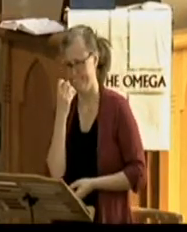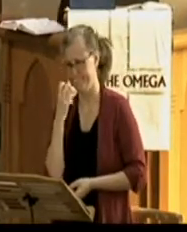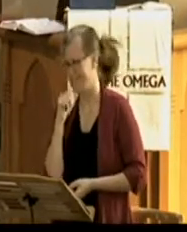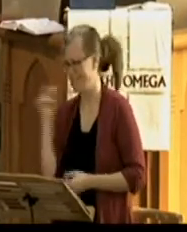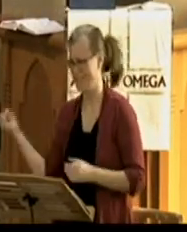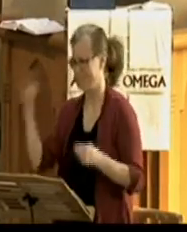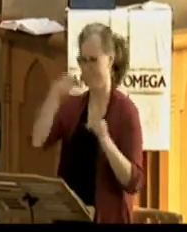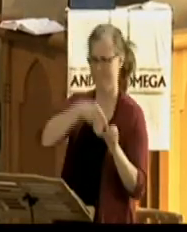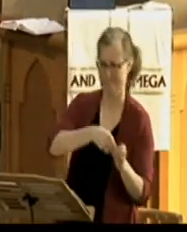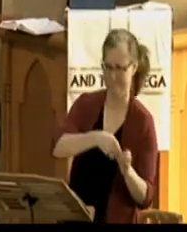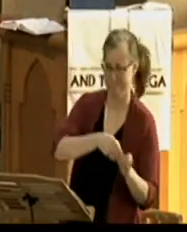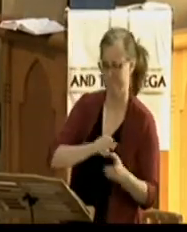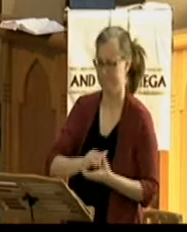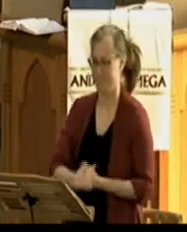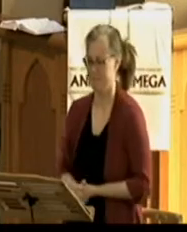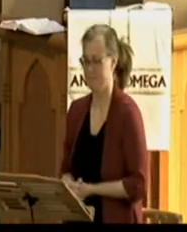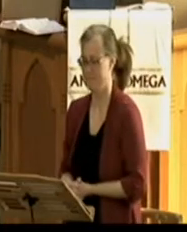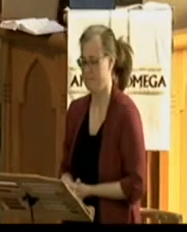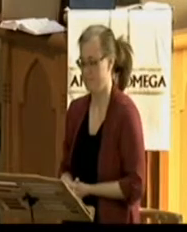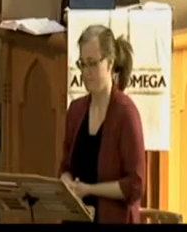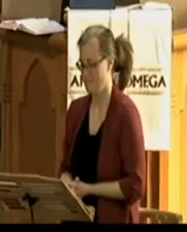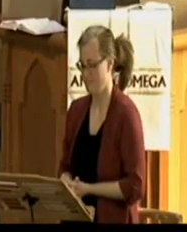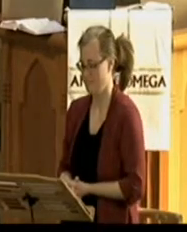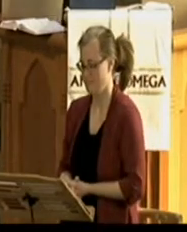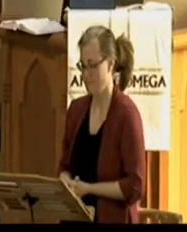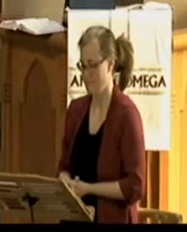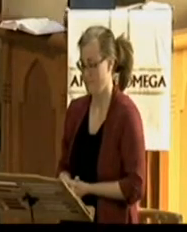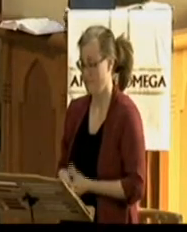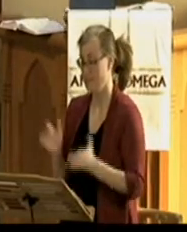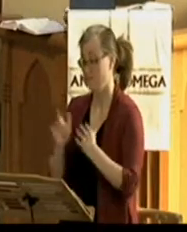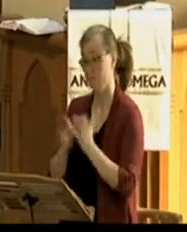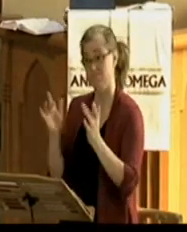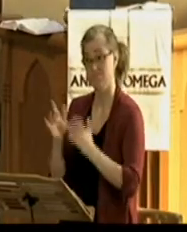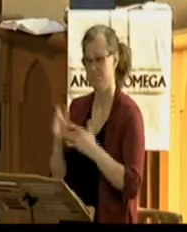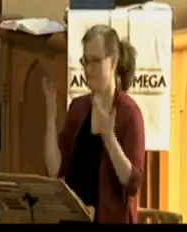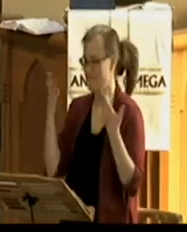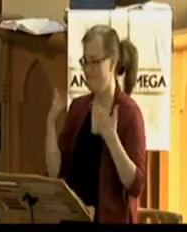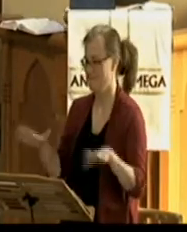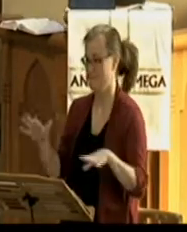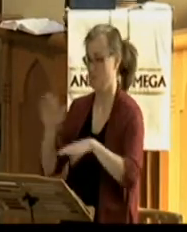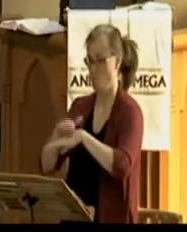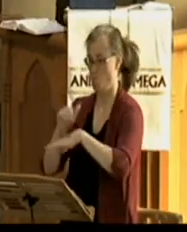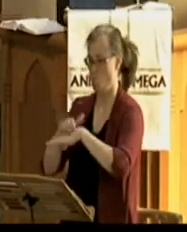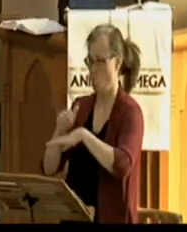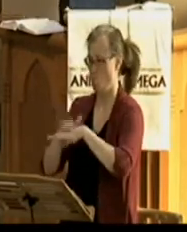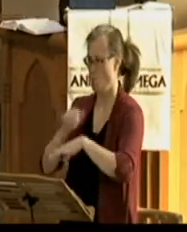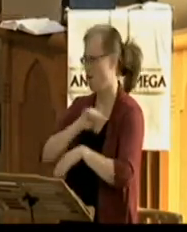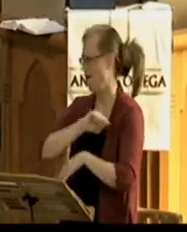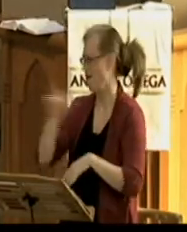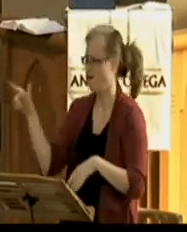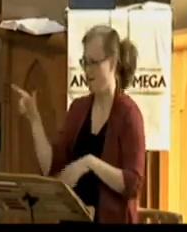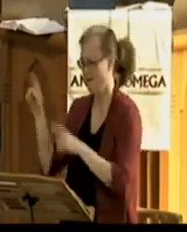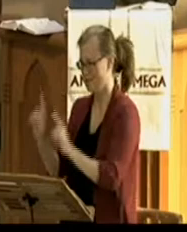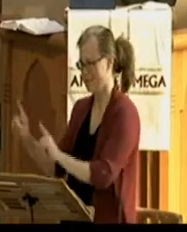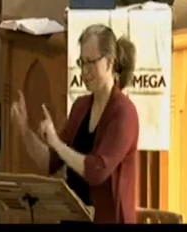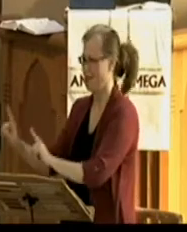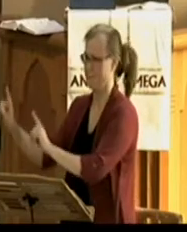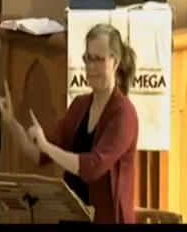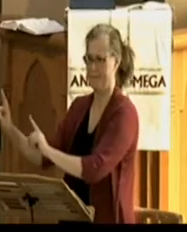Jesus had told the disciples over and over, this is what I'm going to do. I'll suffer and die, and the Son of Man will suffer and die and rise again the third